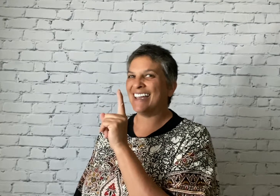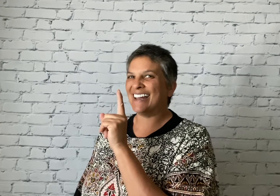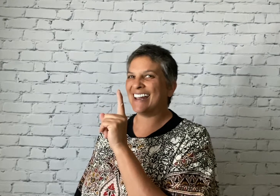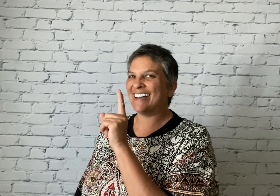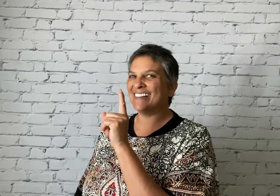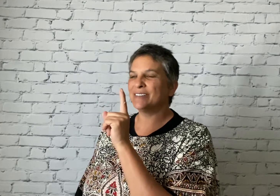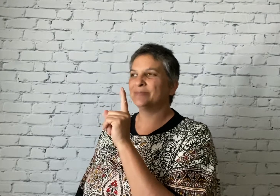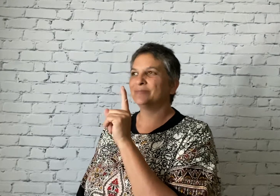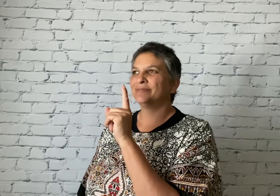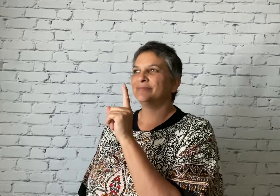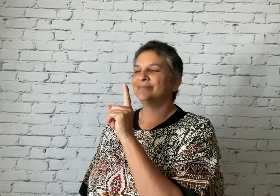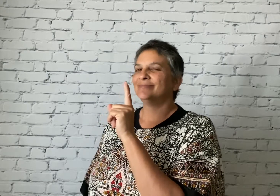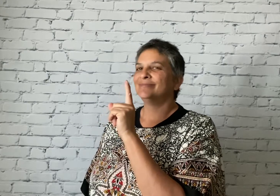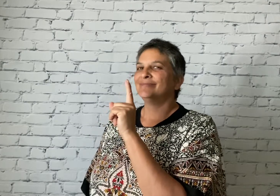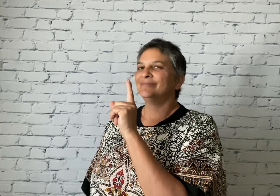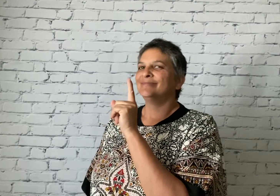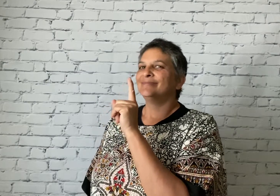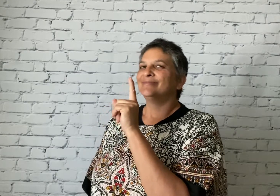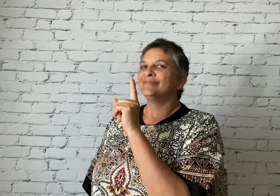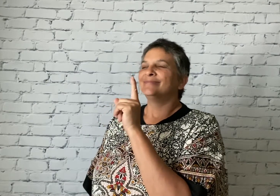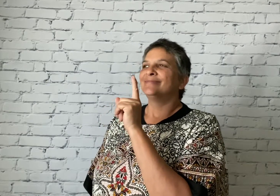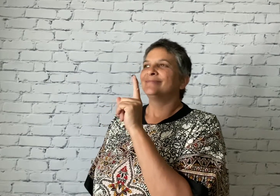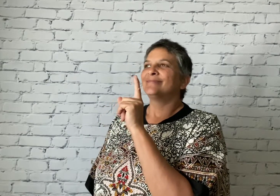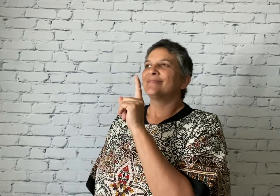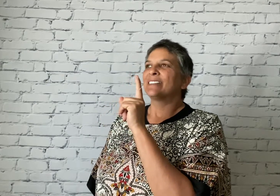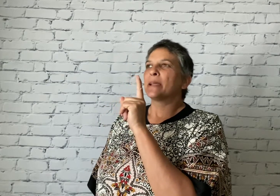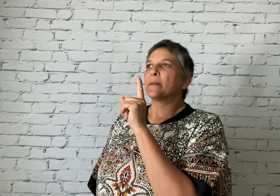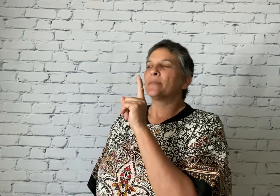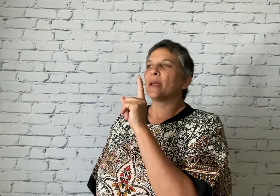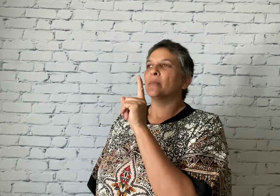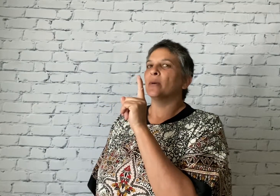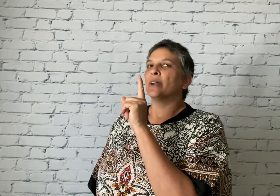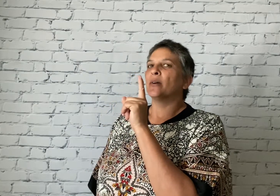Inhale, and blow it out.